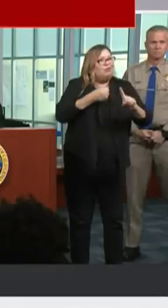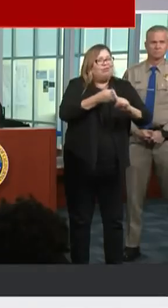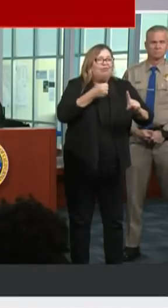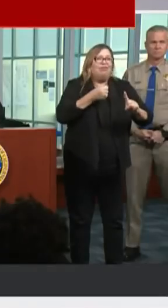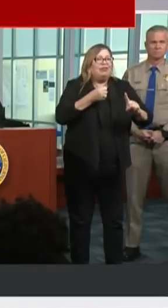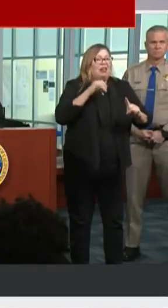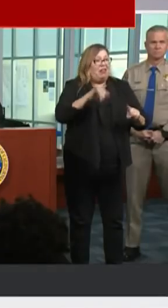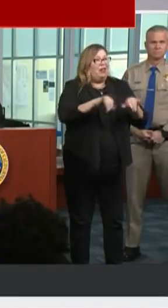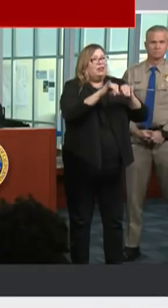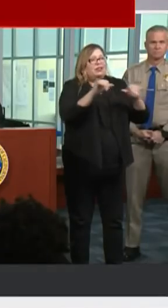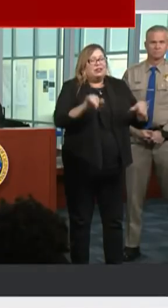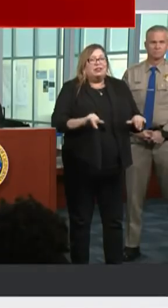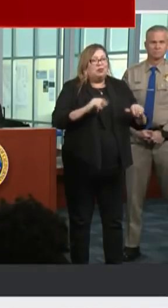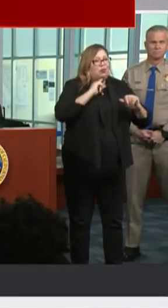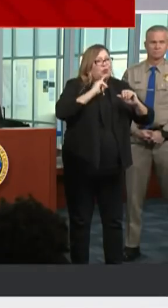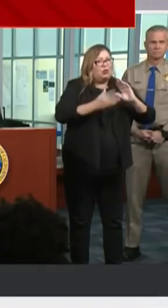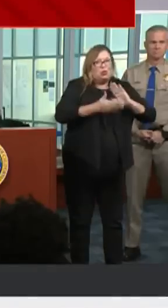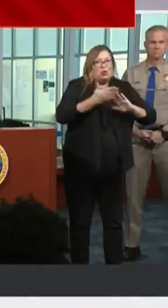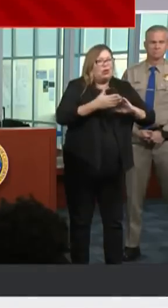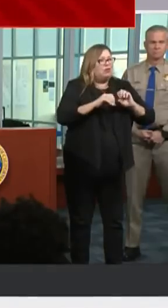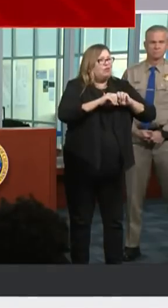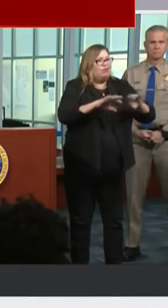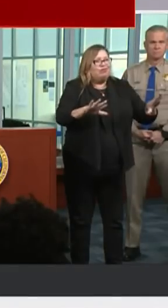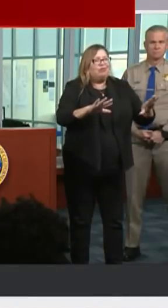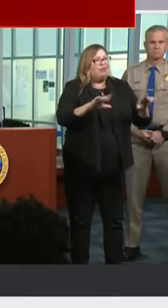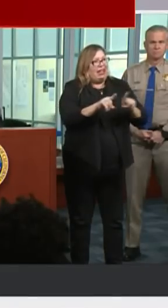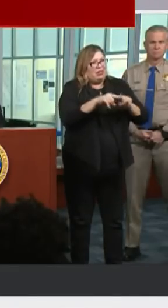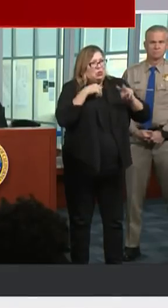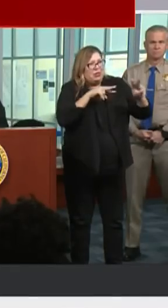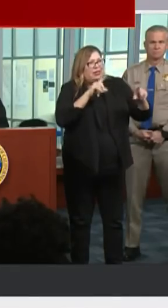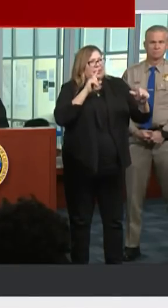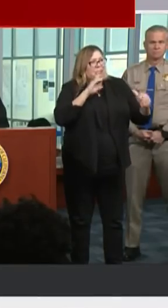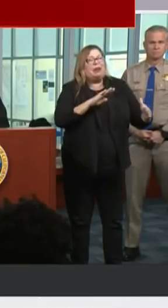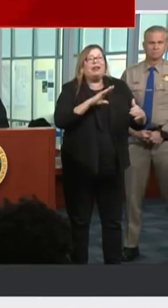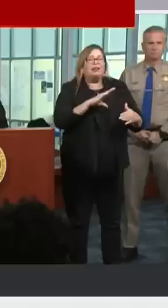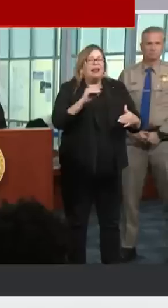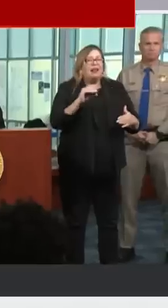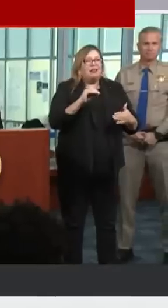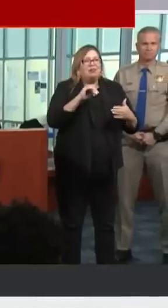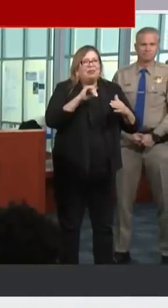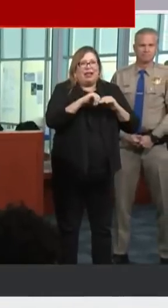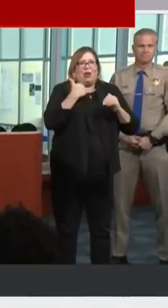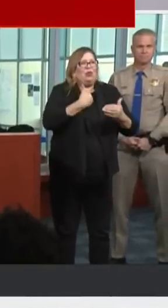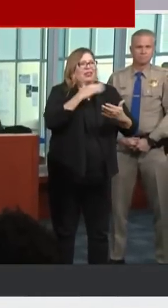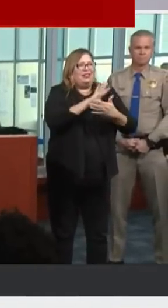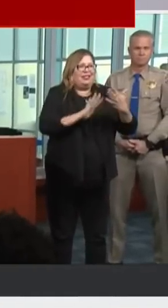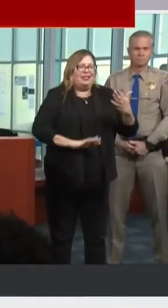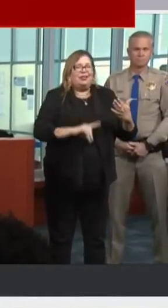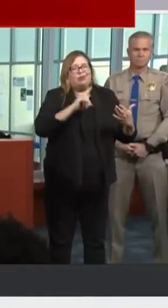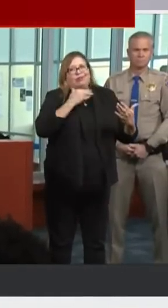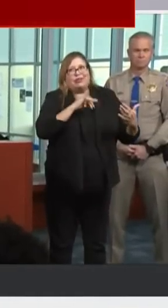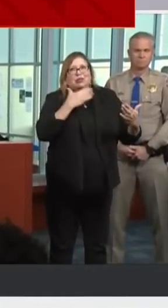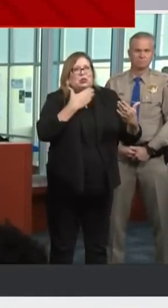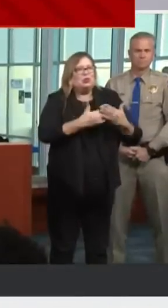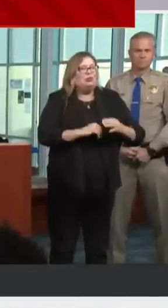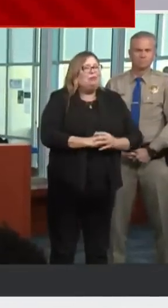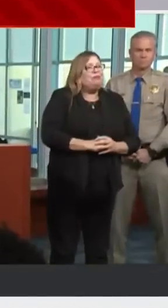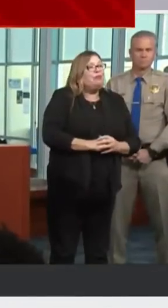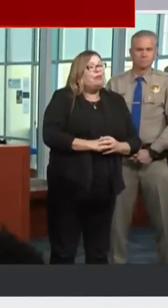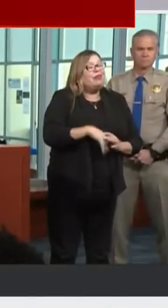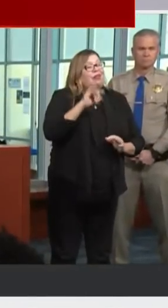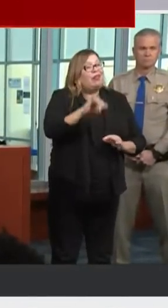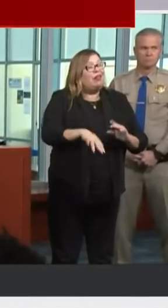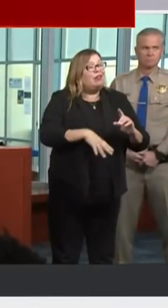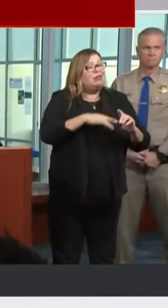did operate as we had hoped and that we've been working to design. The impacts from the quake